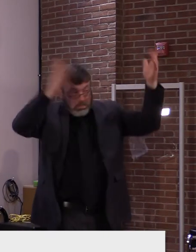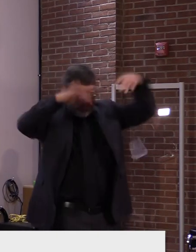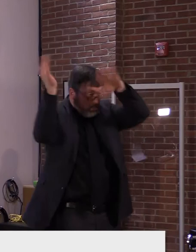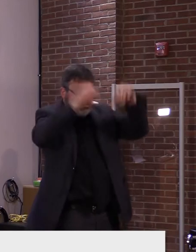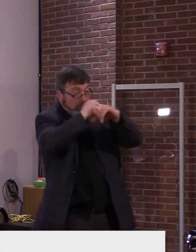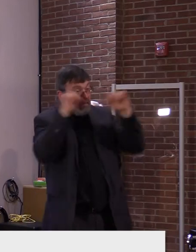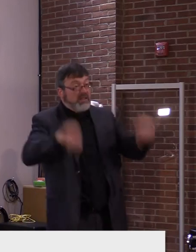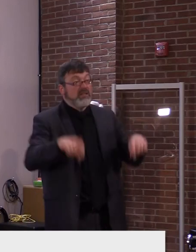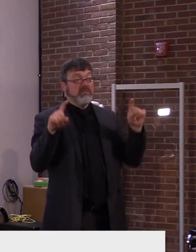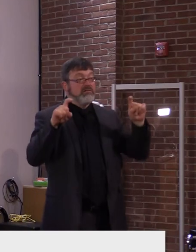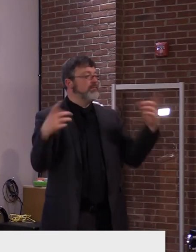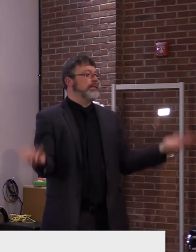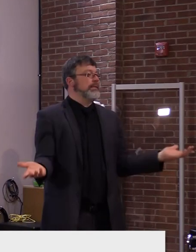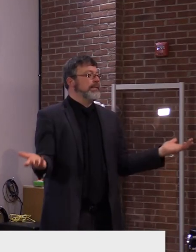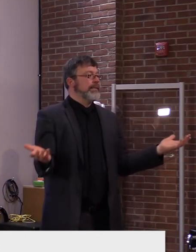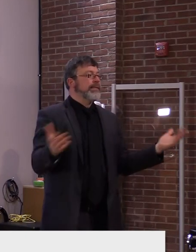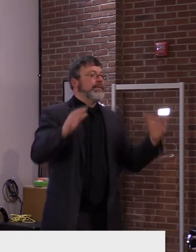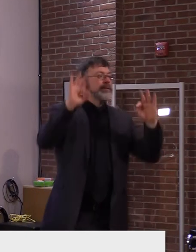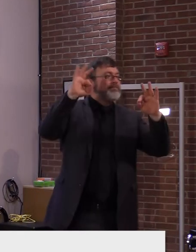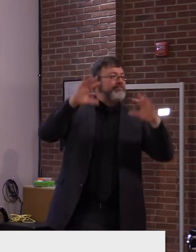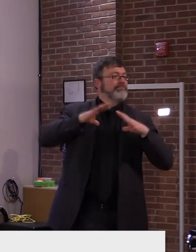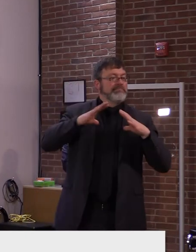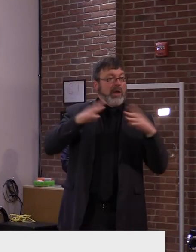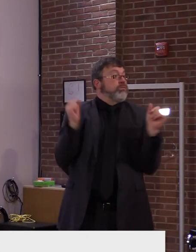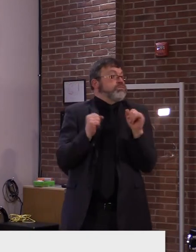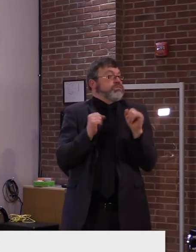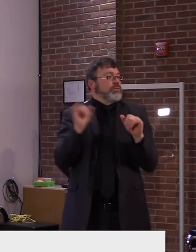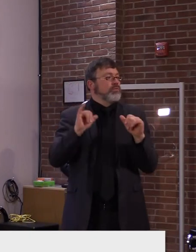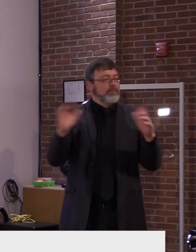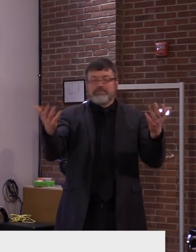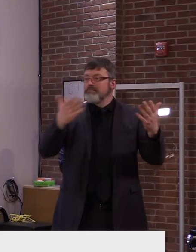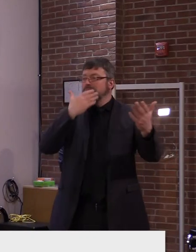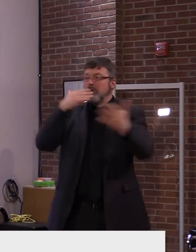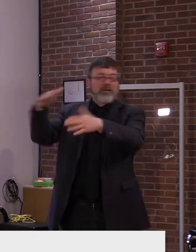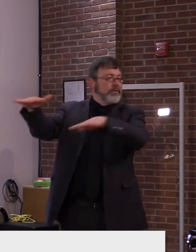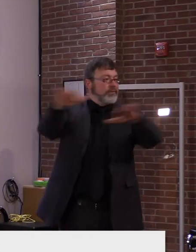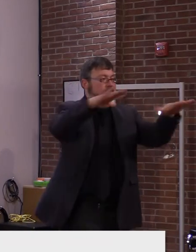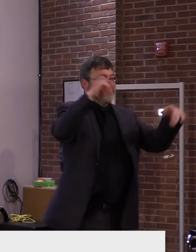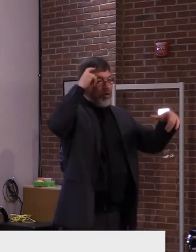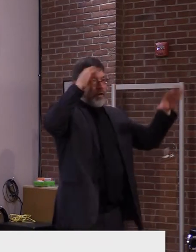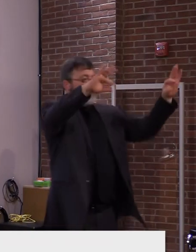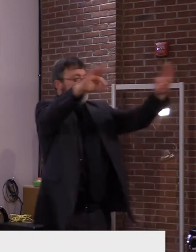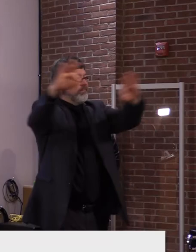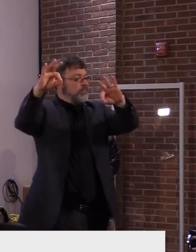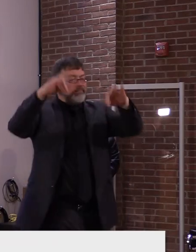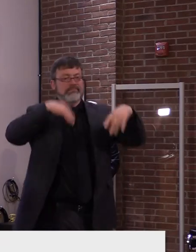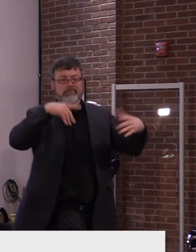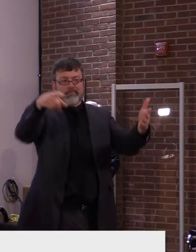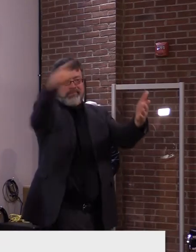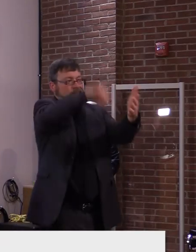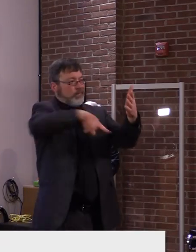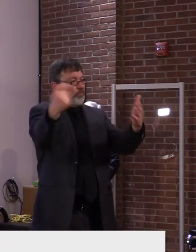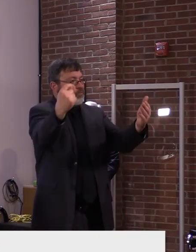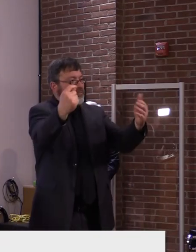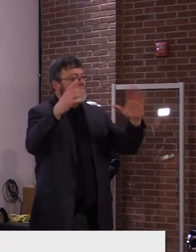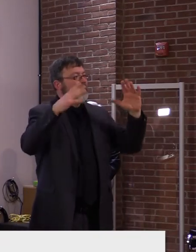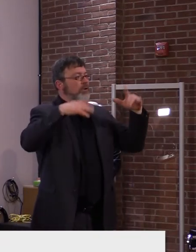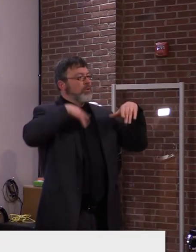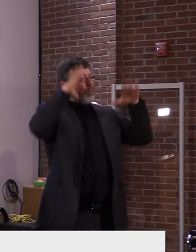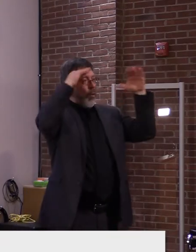That's it. Okay. Well, thank you very much for tuning in and we'll see you again on Tuesday, hopefully with more good news.